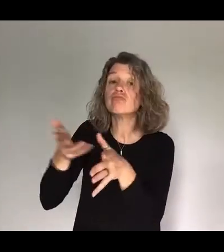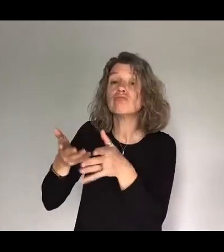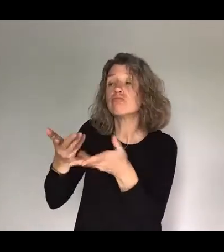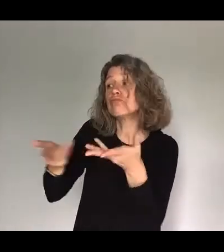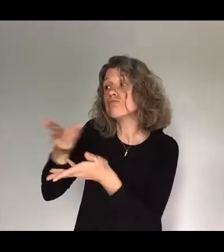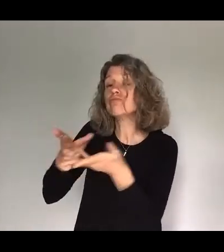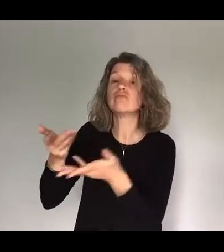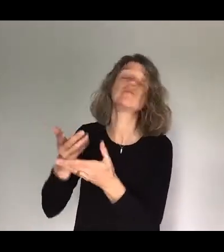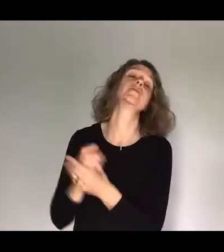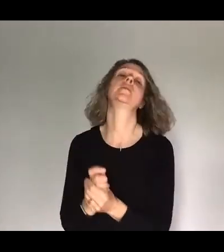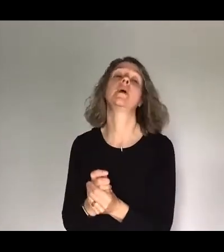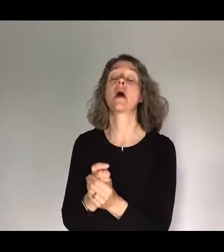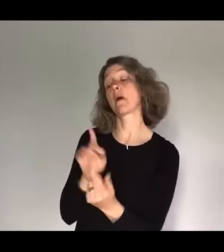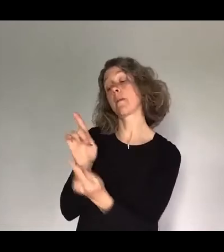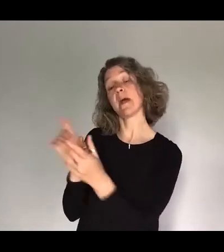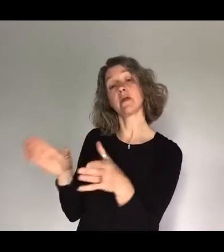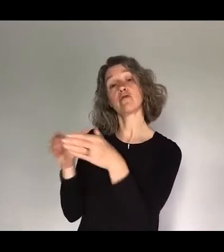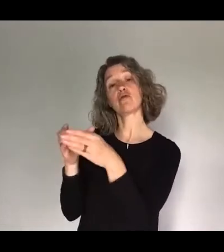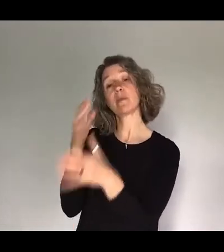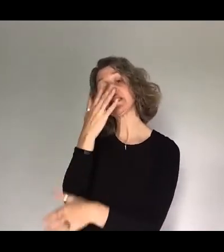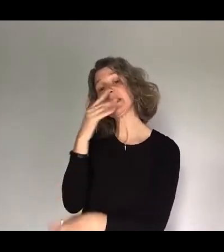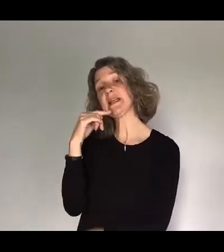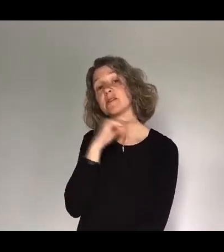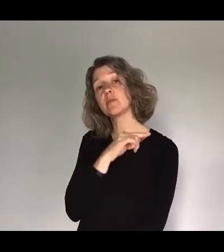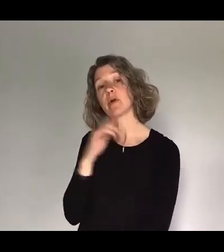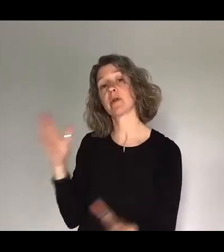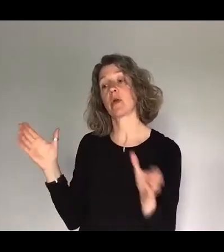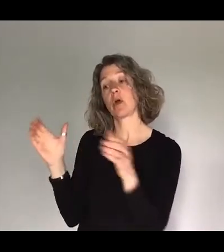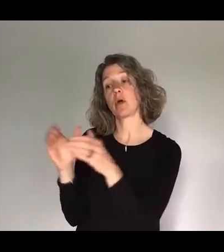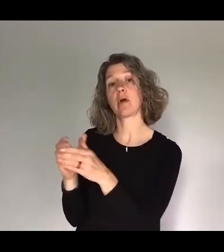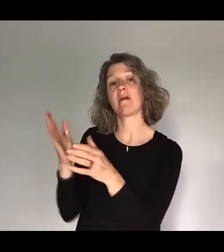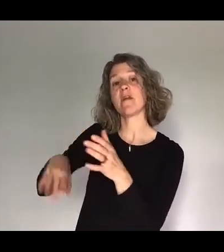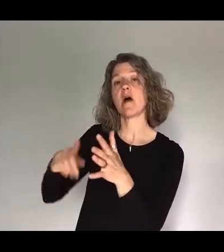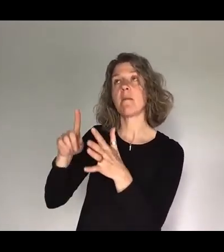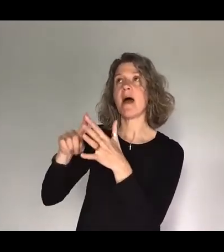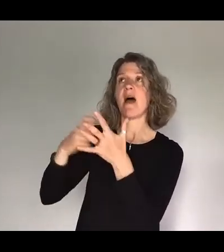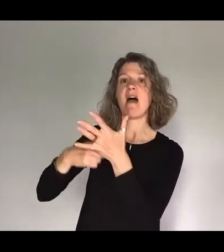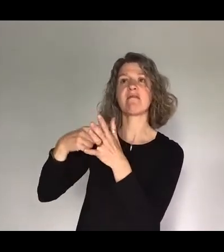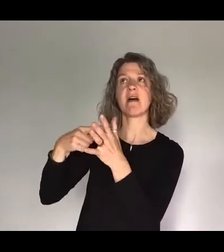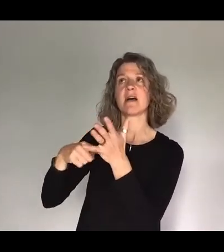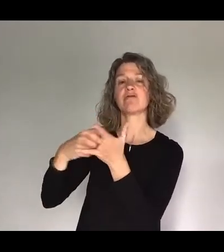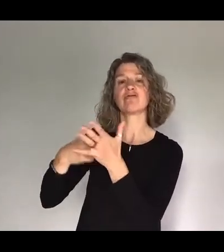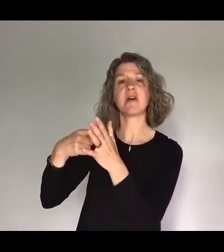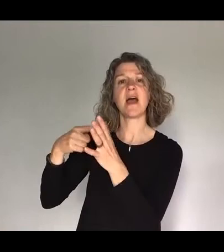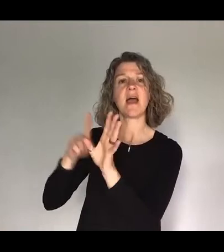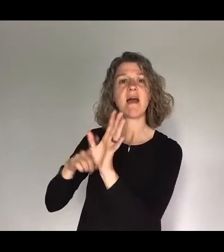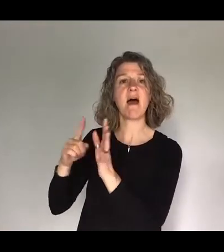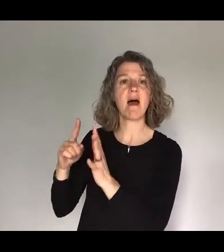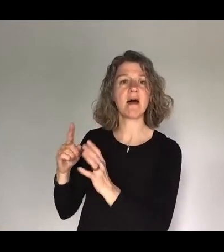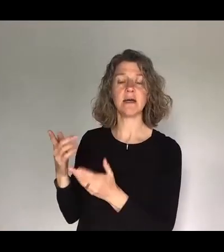met this group of teenage boys who had come together from Eritrea and gradually over time they started asking questions